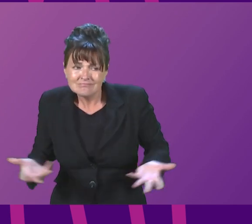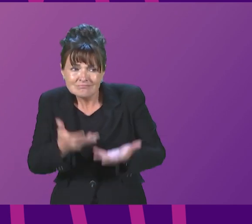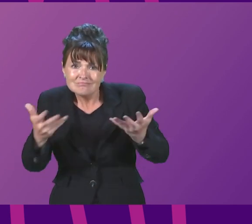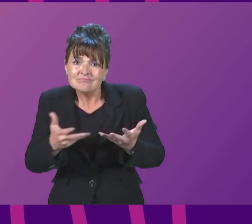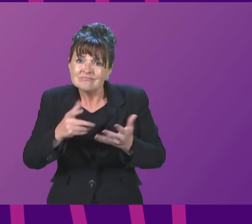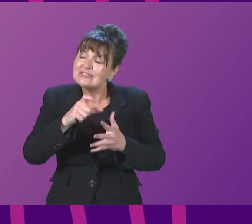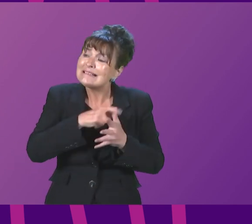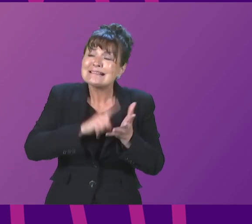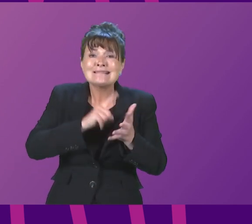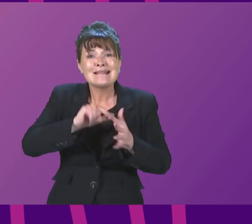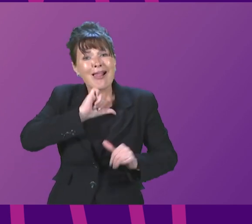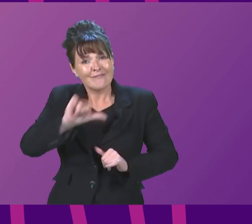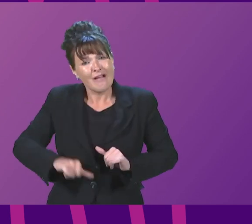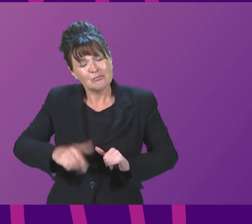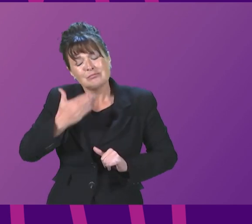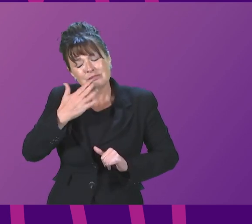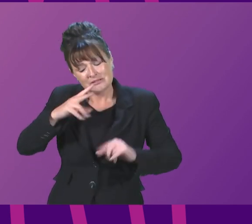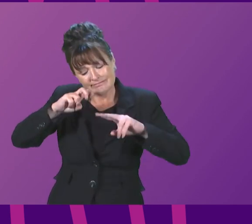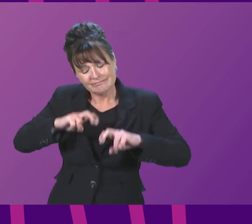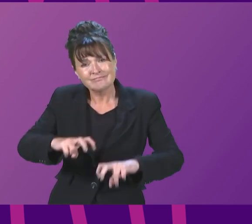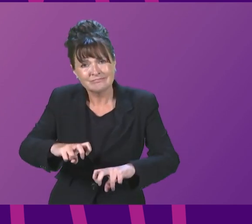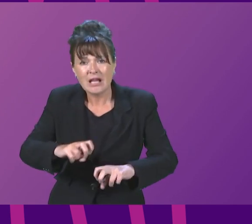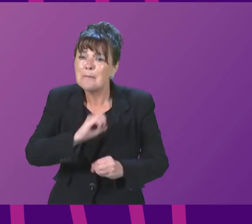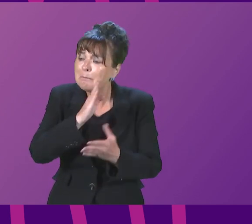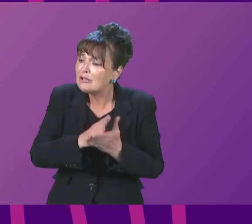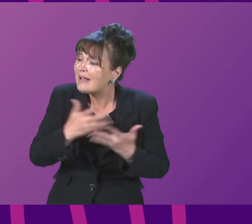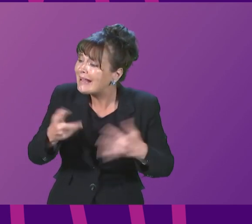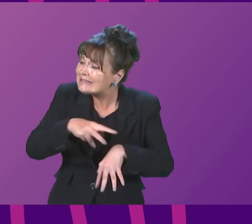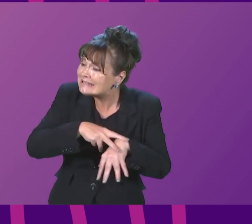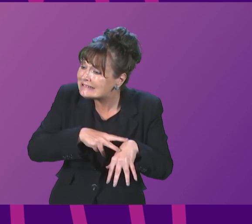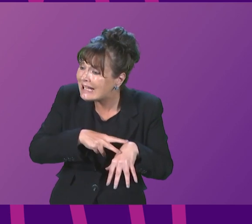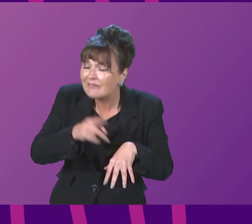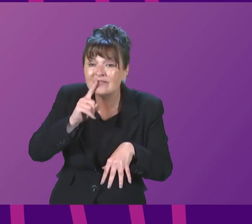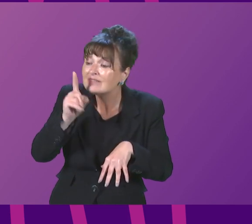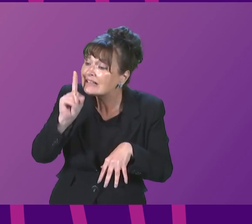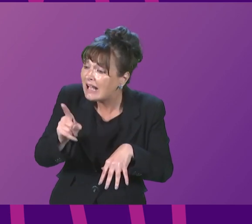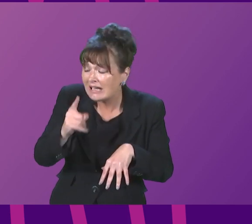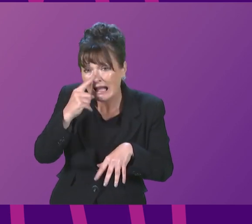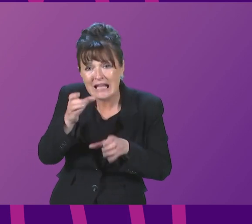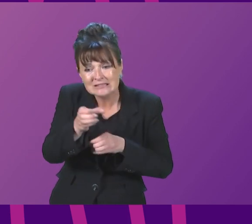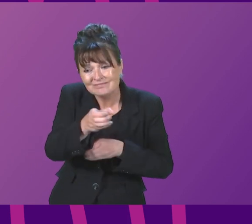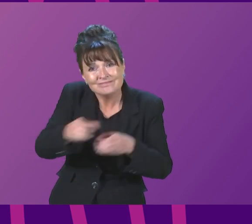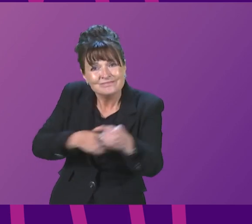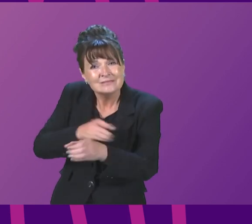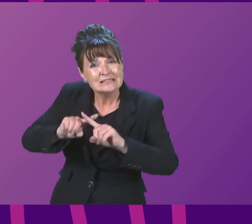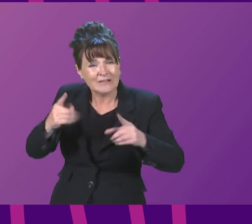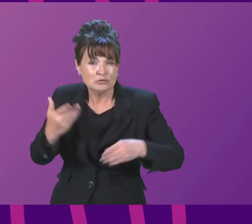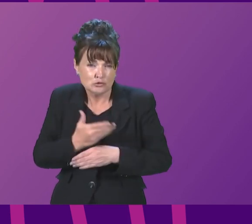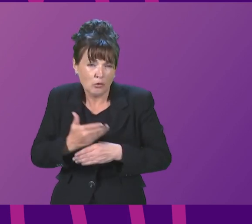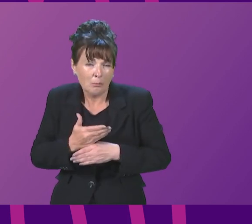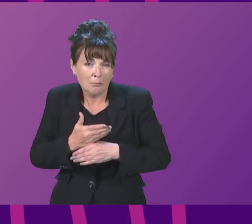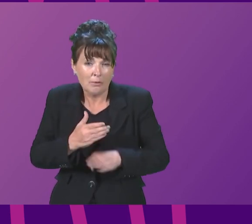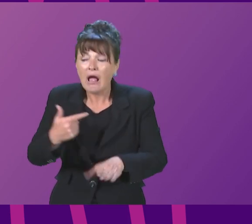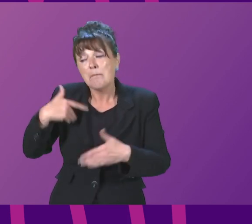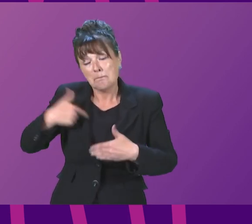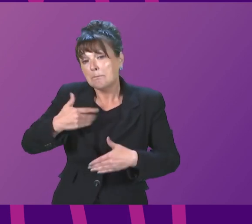secure the site's future and for redeploying any affected staff to help minimise the impact on the workforce. And I know that the Business Minister has spoken with